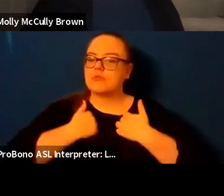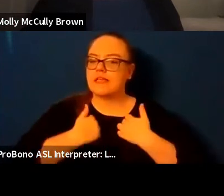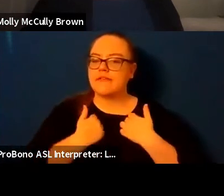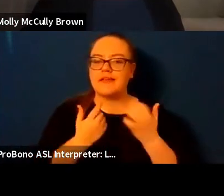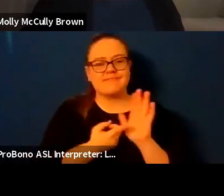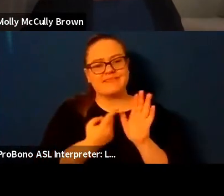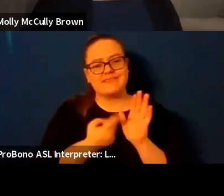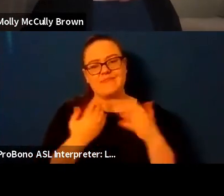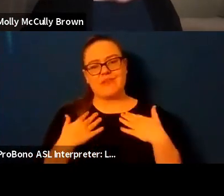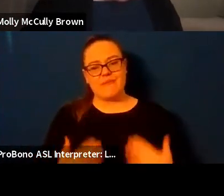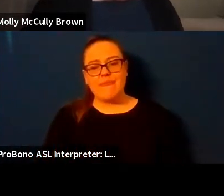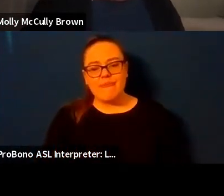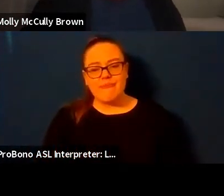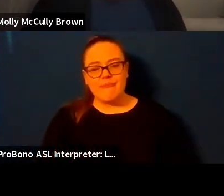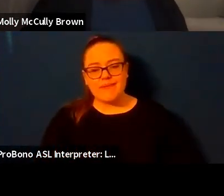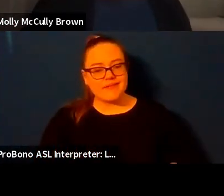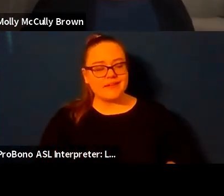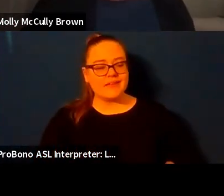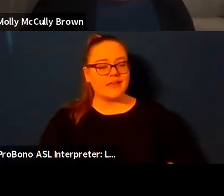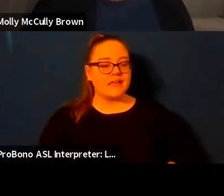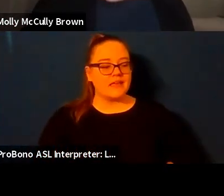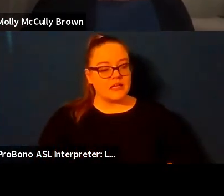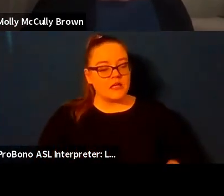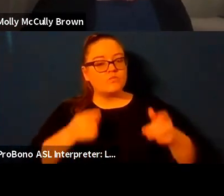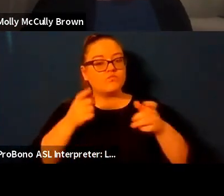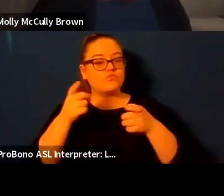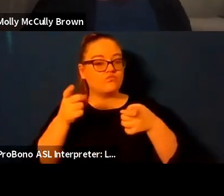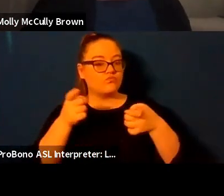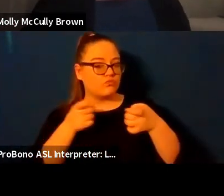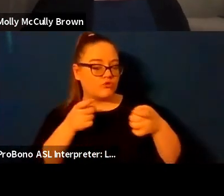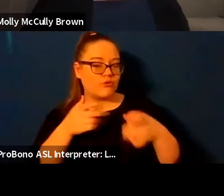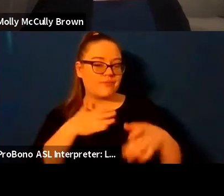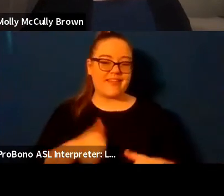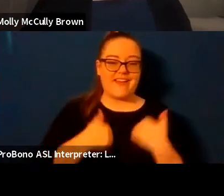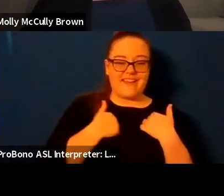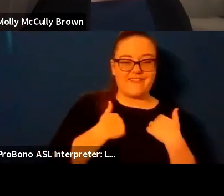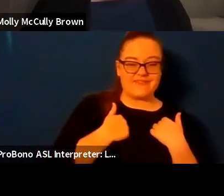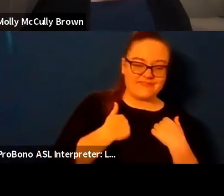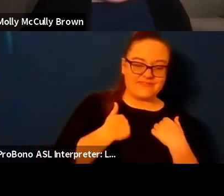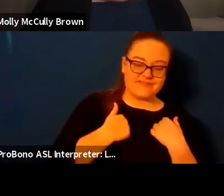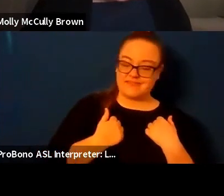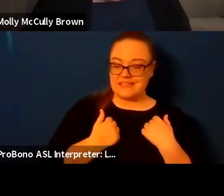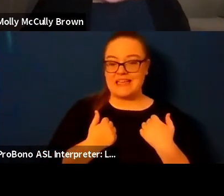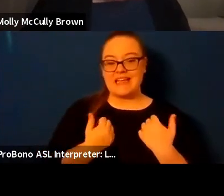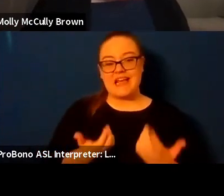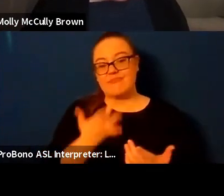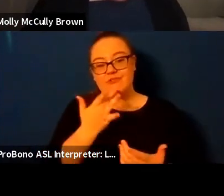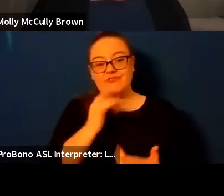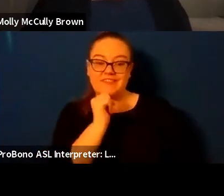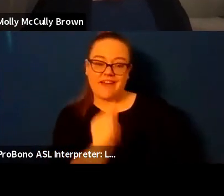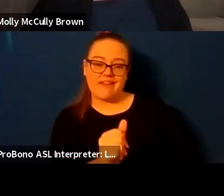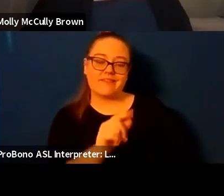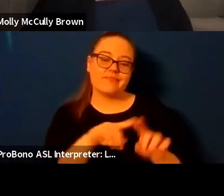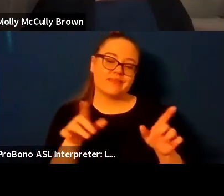exhorting more uh control over my life than i wish it were at any given moment in time